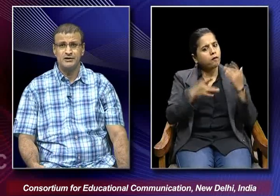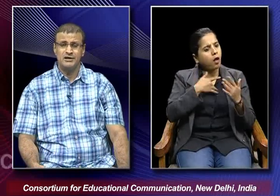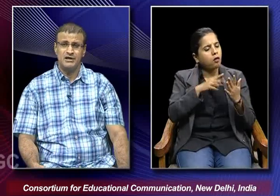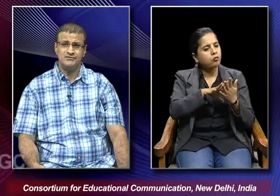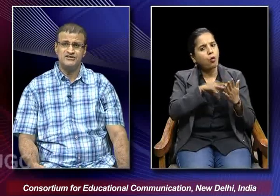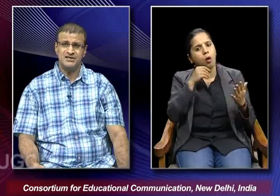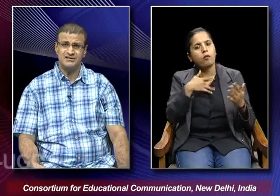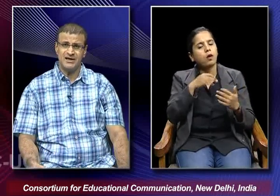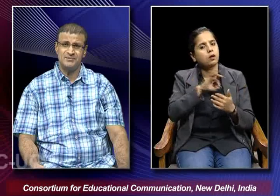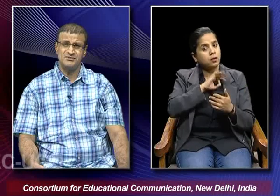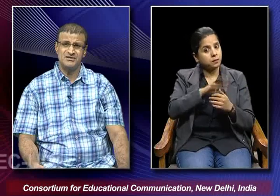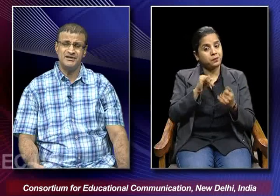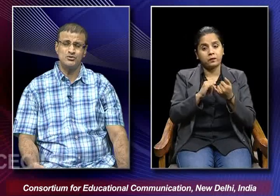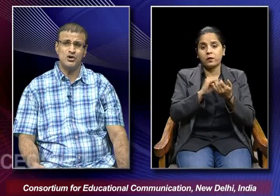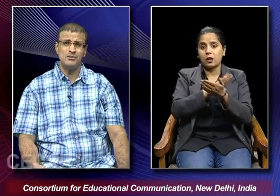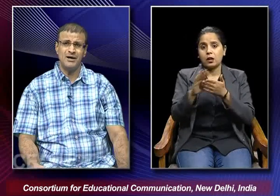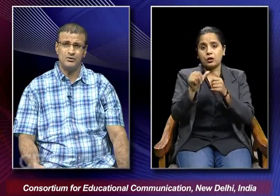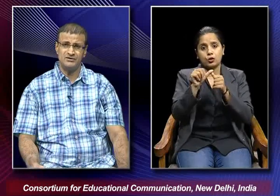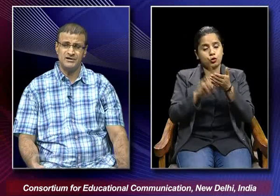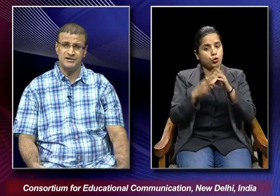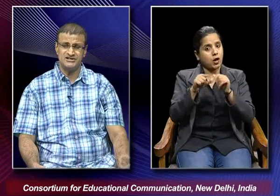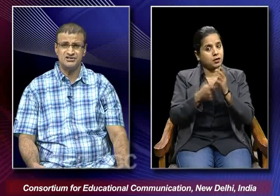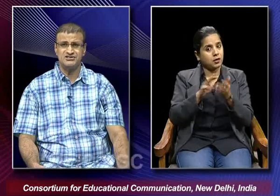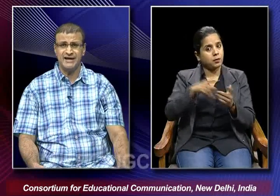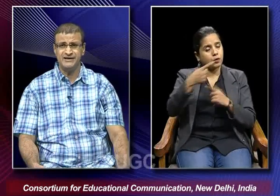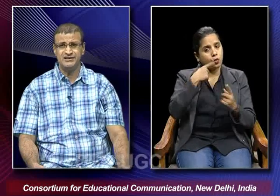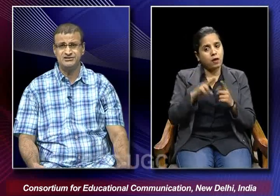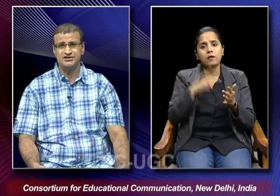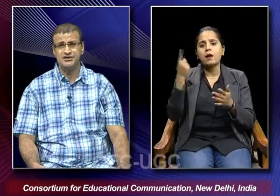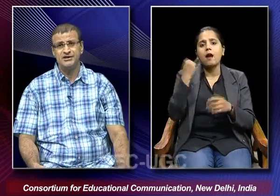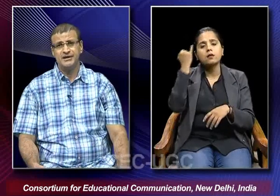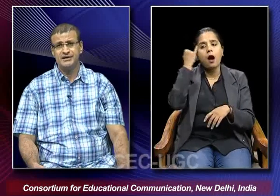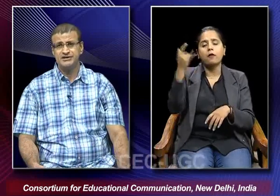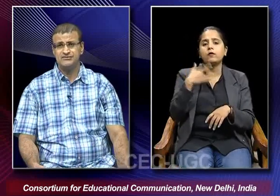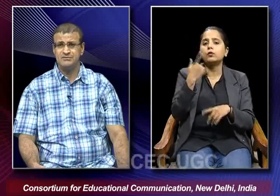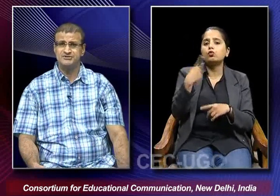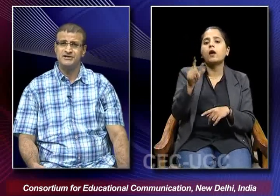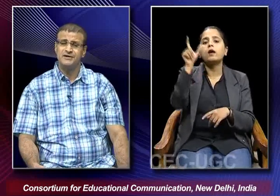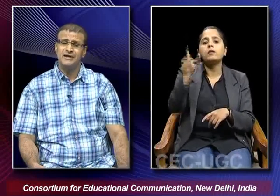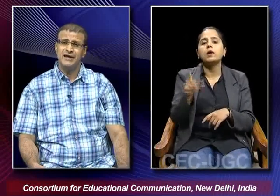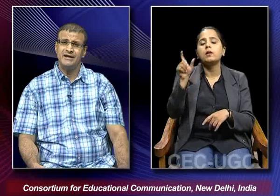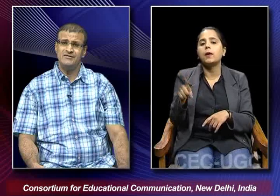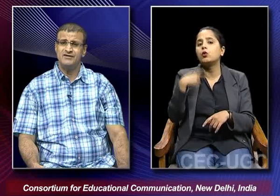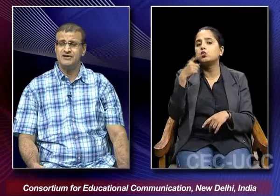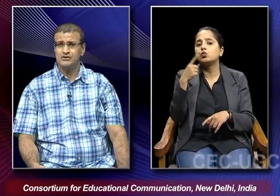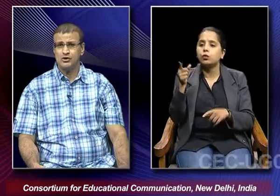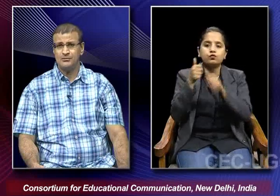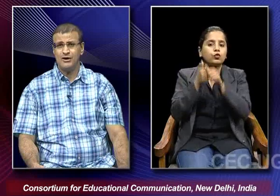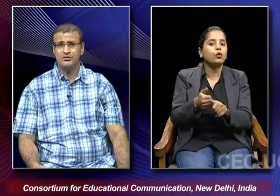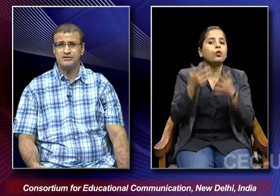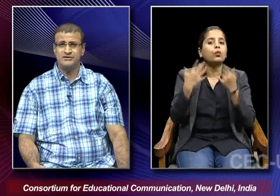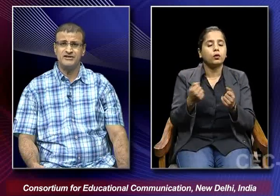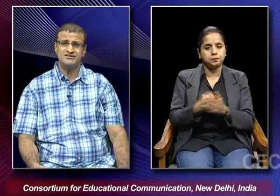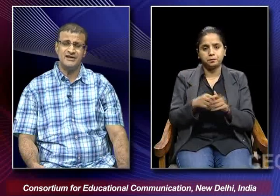Vishantaram tried to talk about the nationalist ideals in his films. And when we talk